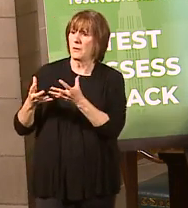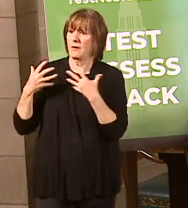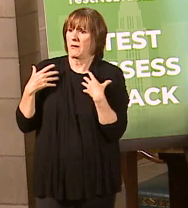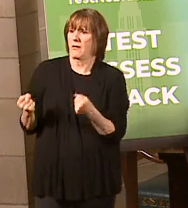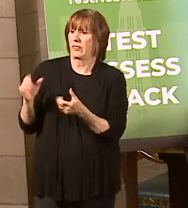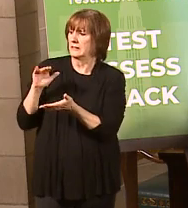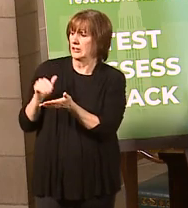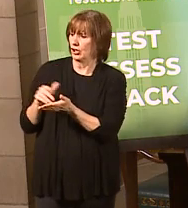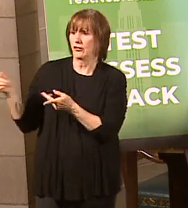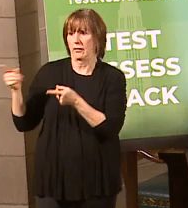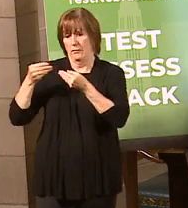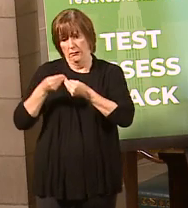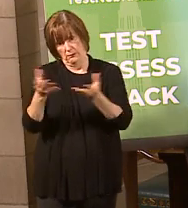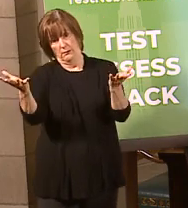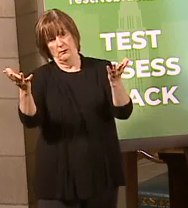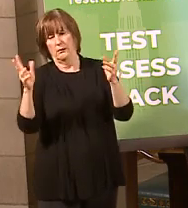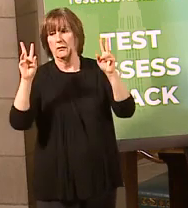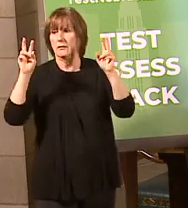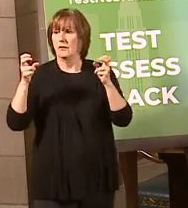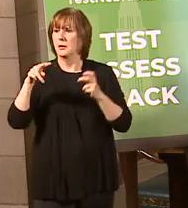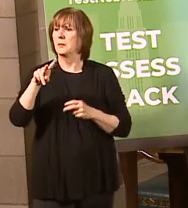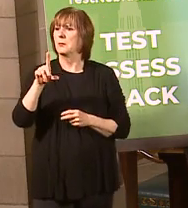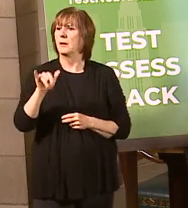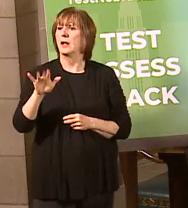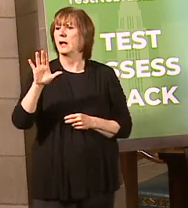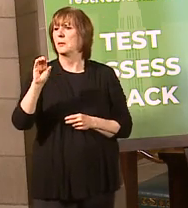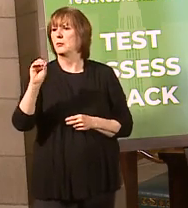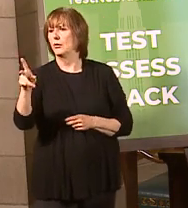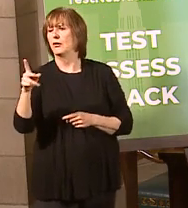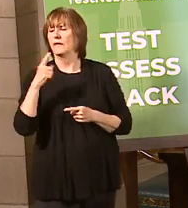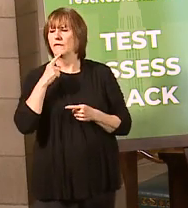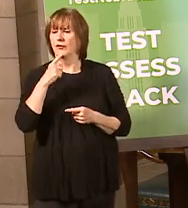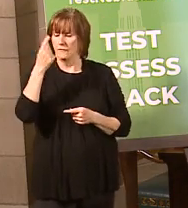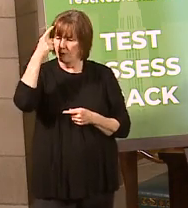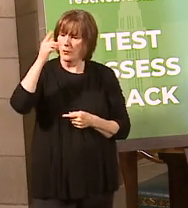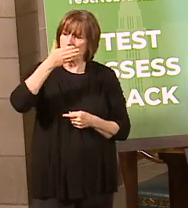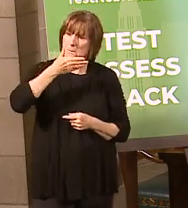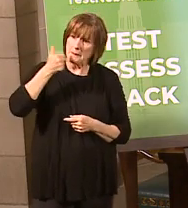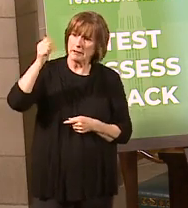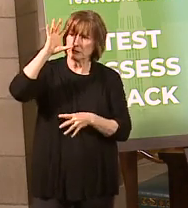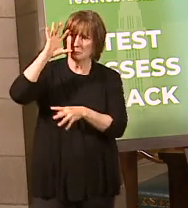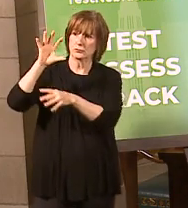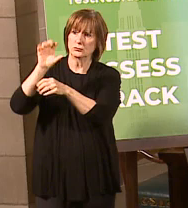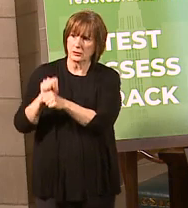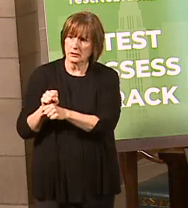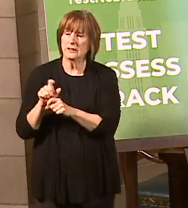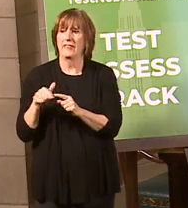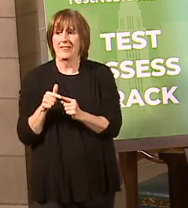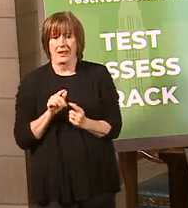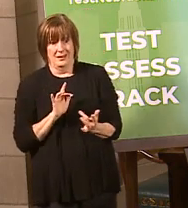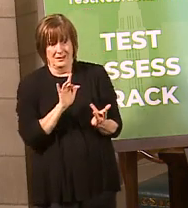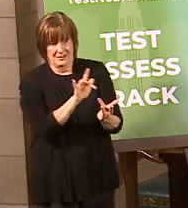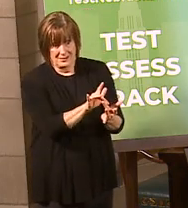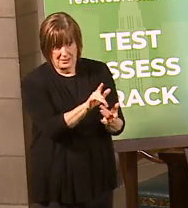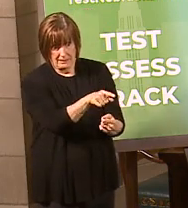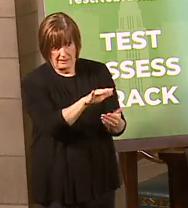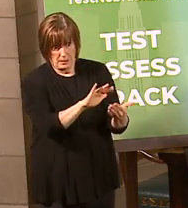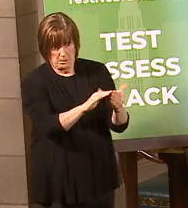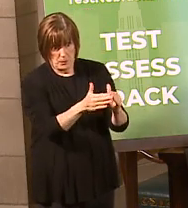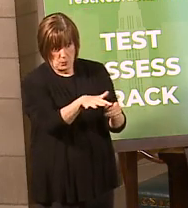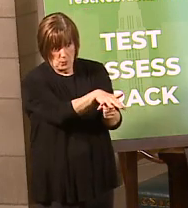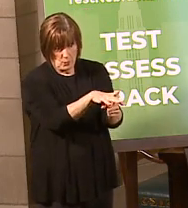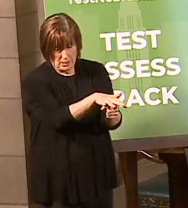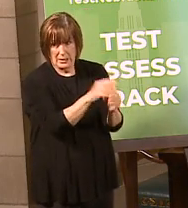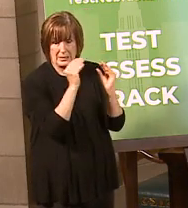with their playbook to be able to help establish those best practices. And then we've got to reach out into the community to get that social distancing at home. So